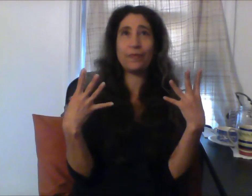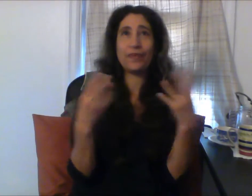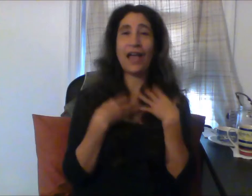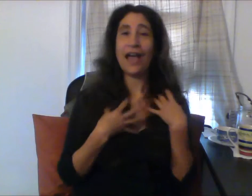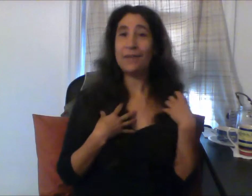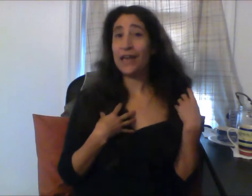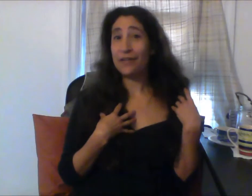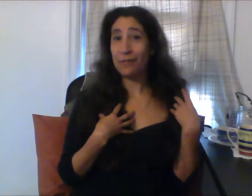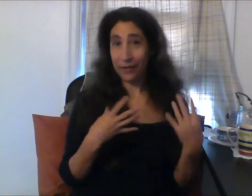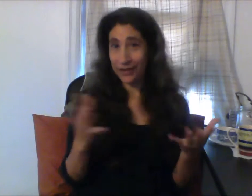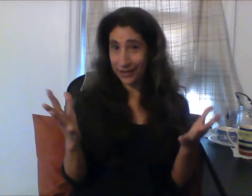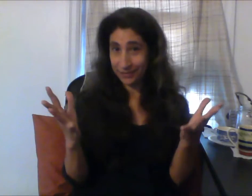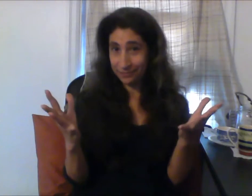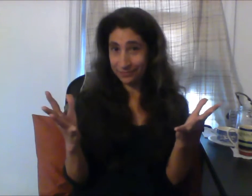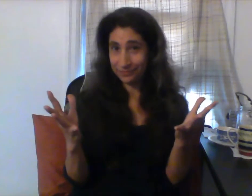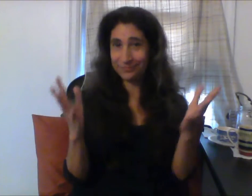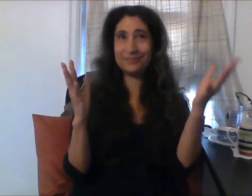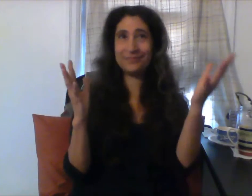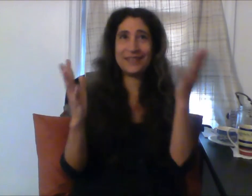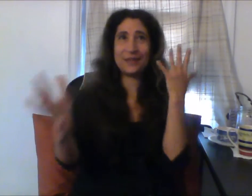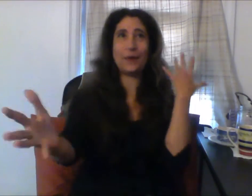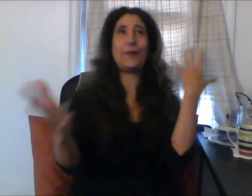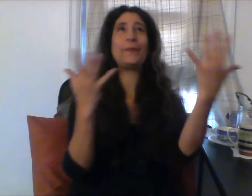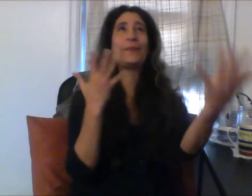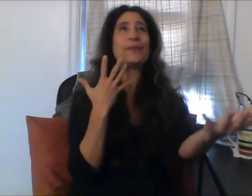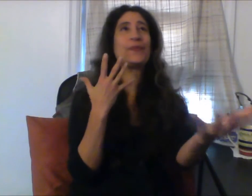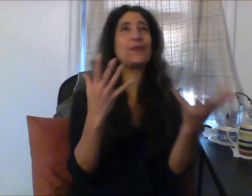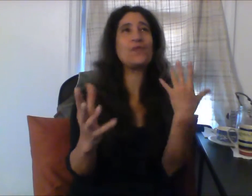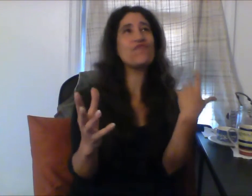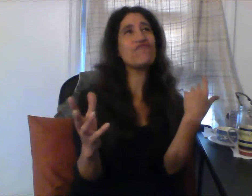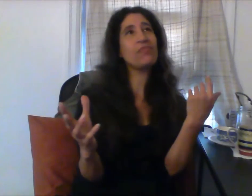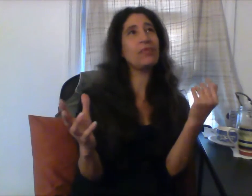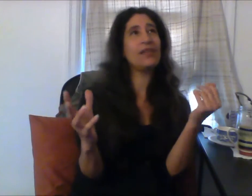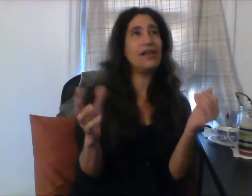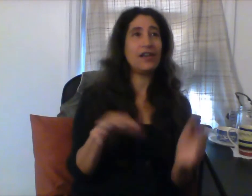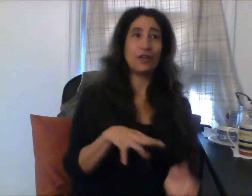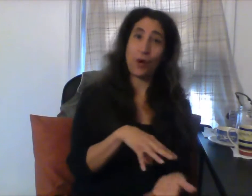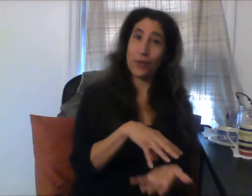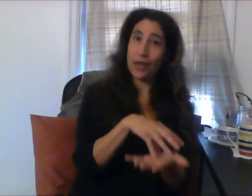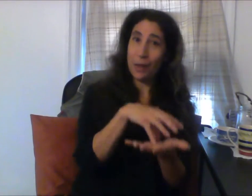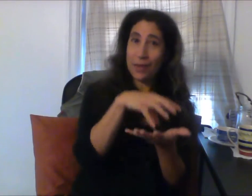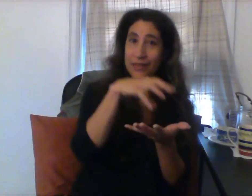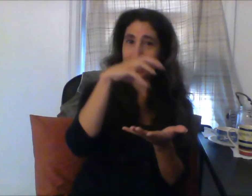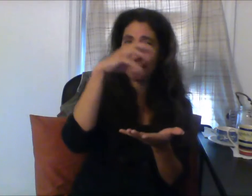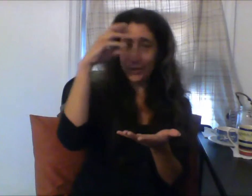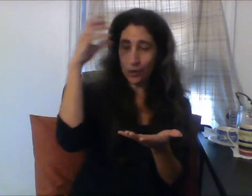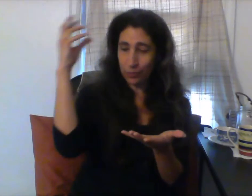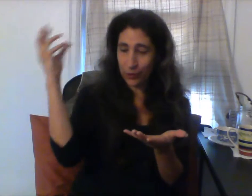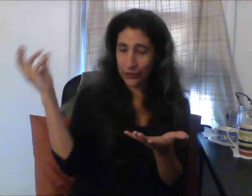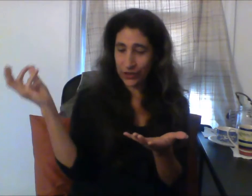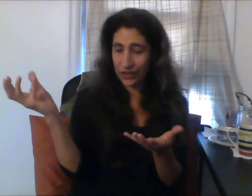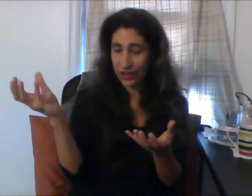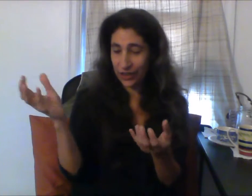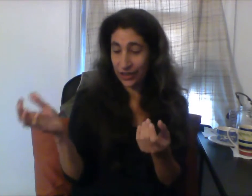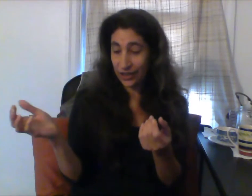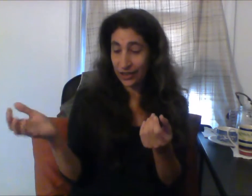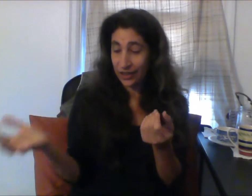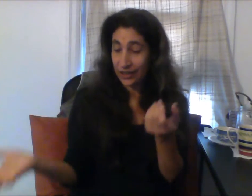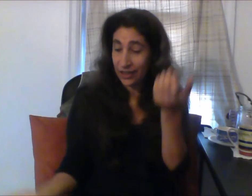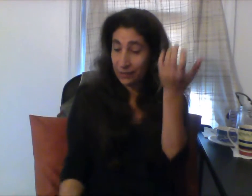I'm Native American, so growing up as a young person, it